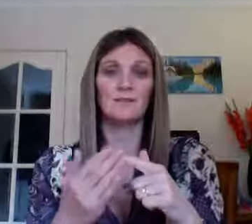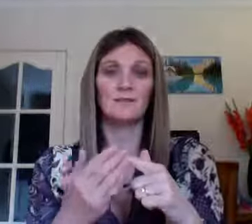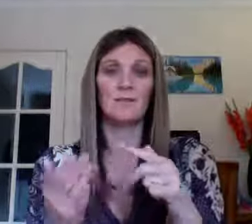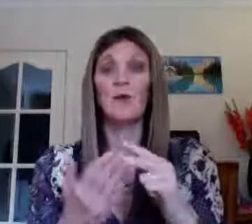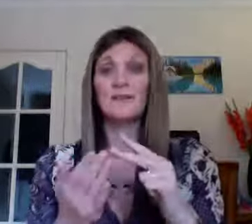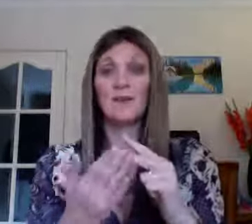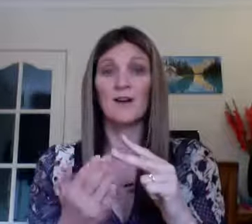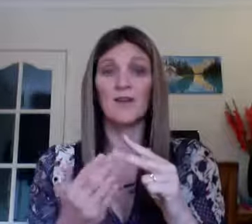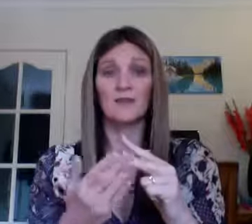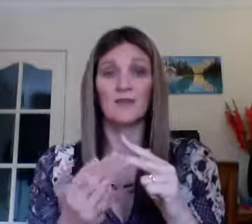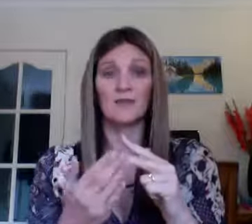Why don't I have enough?